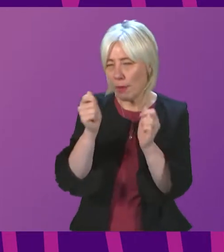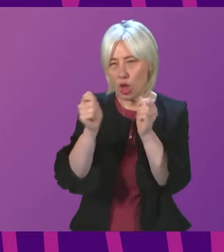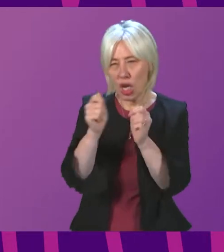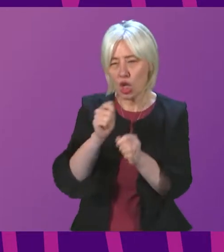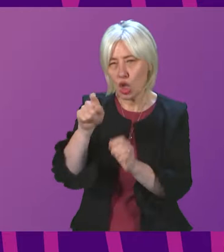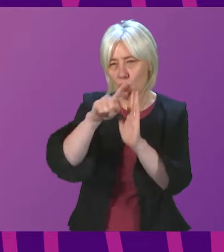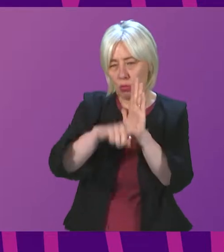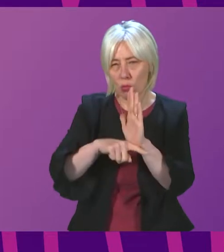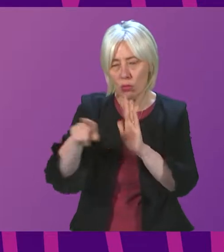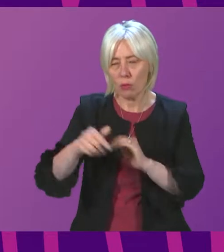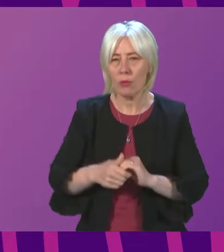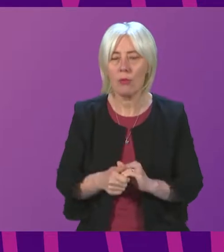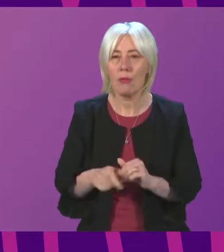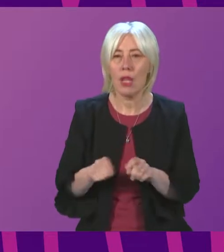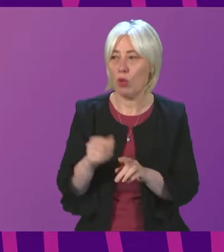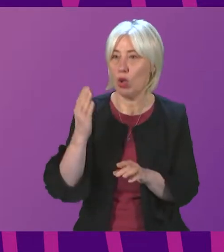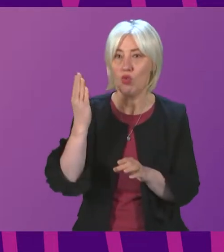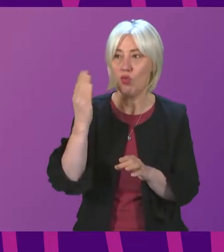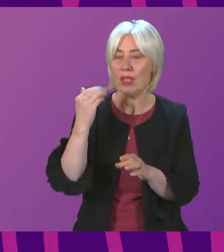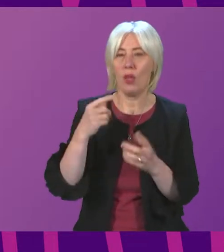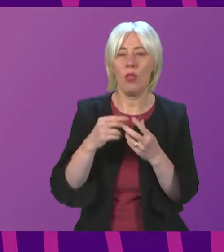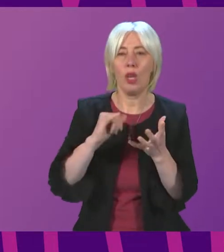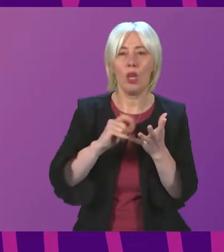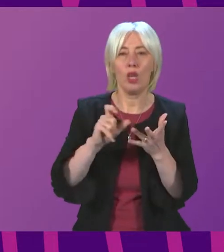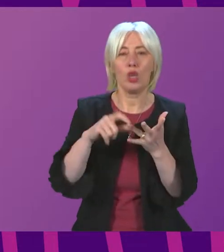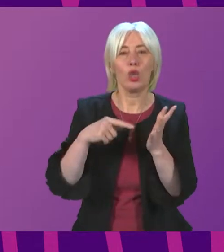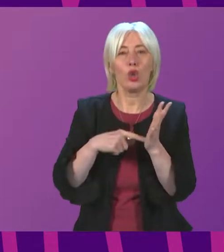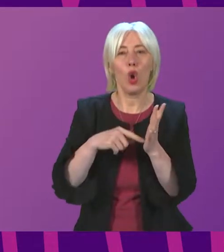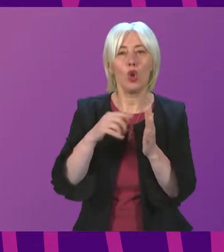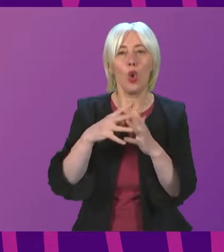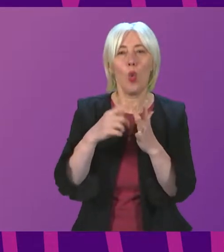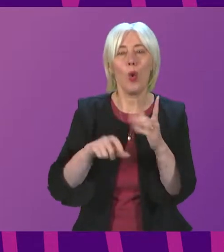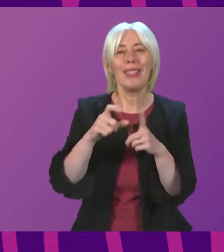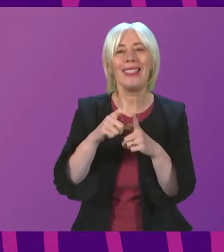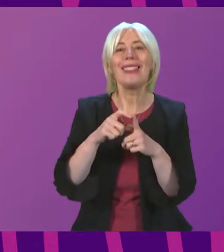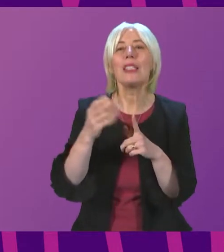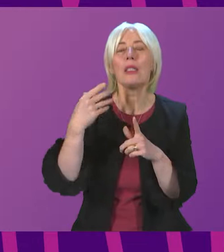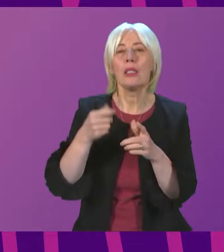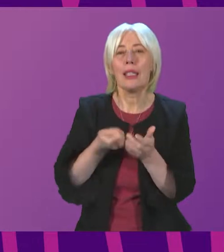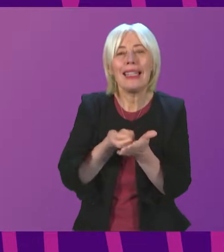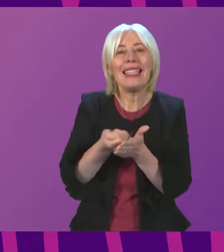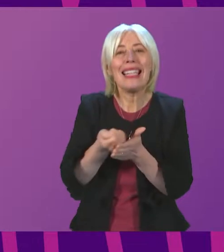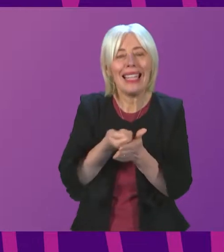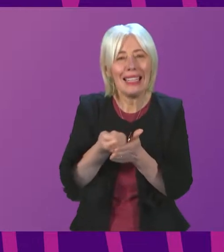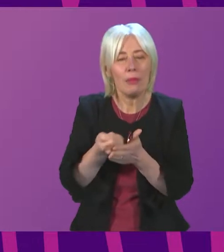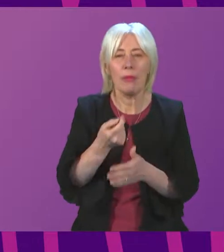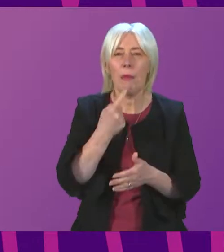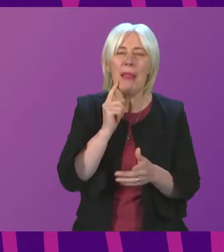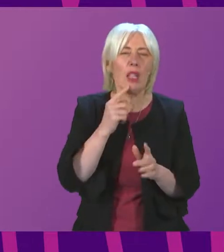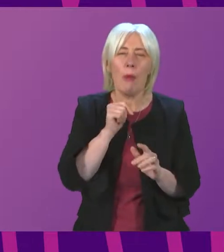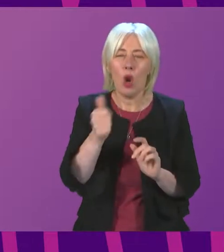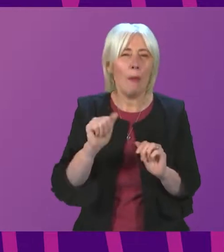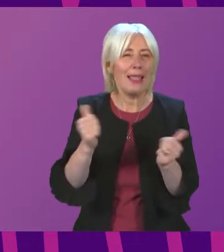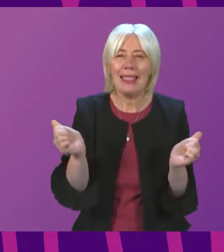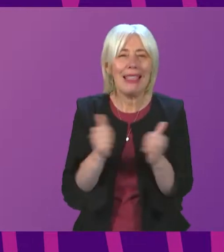and i think particularly with the recent commentary around the scotland leasing round um and how people felt that might not have been the best deal possible